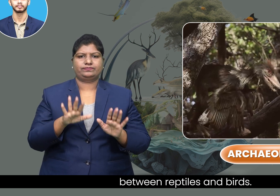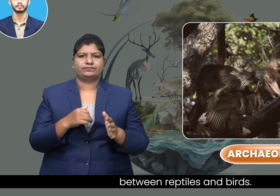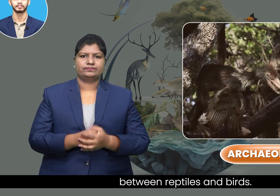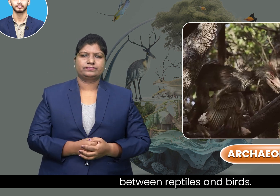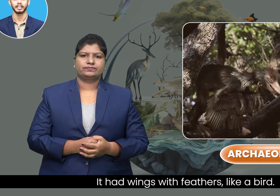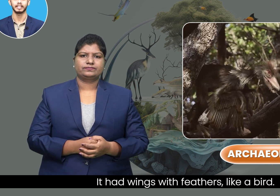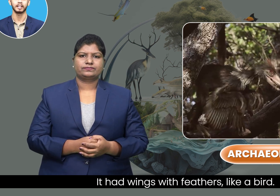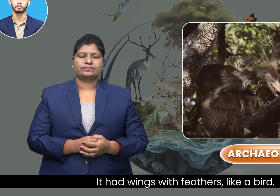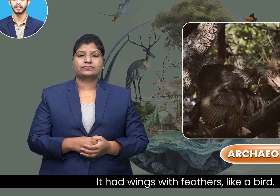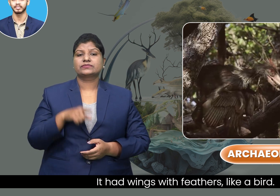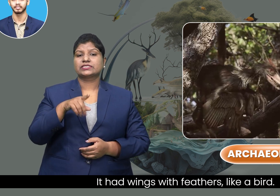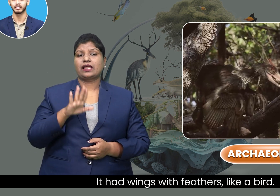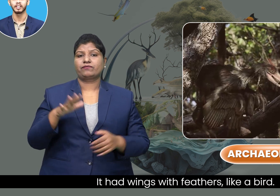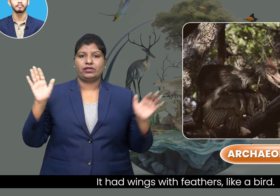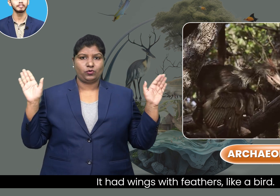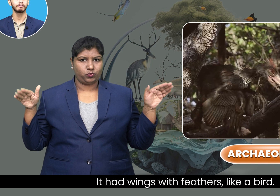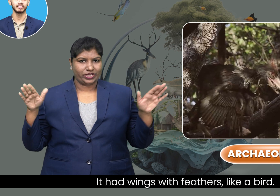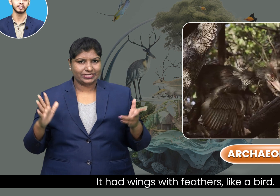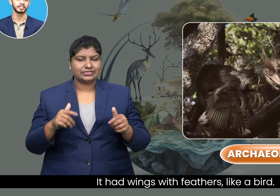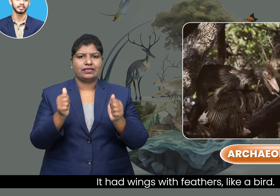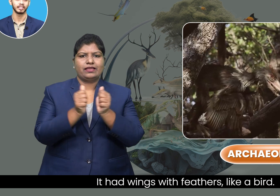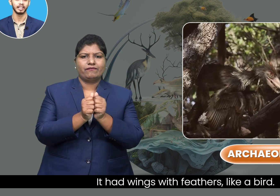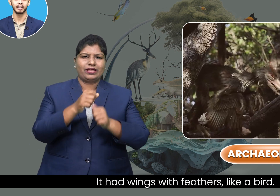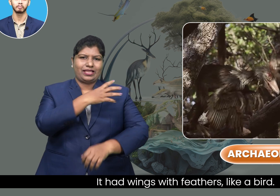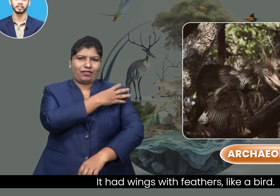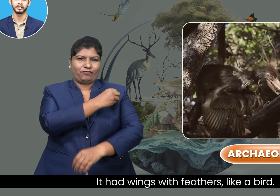It had wings with feathers like a bird.